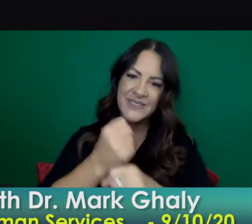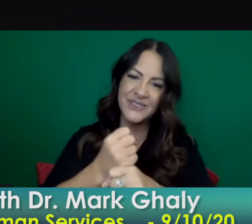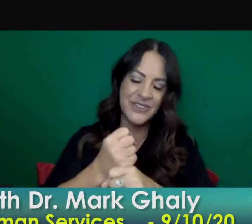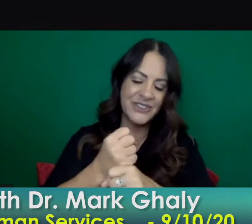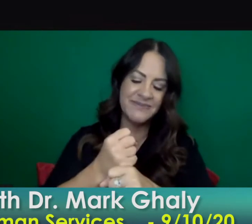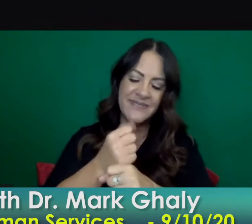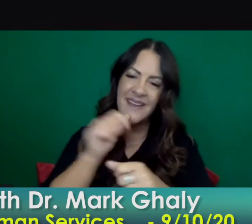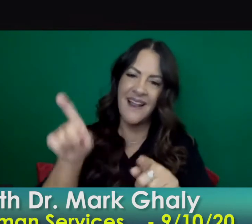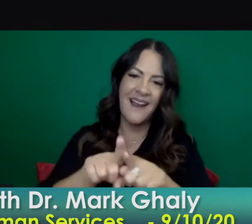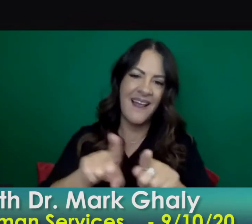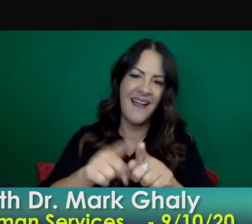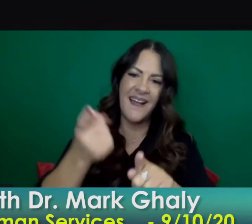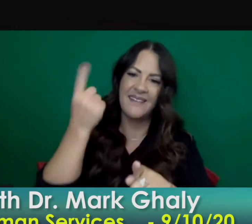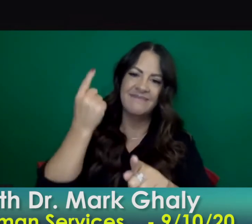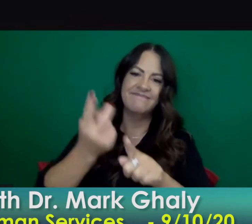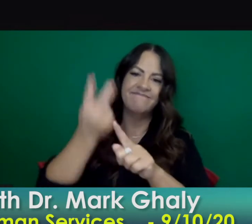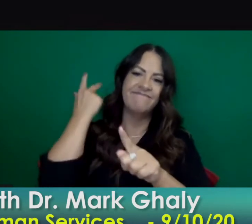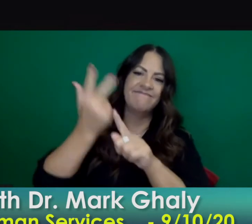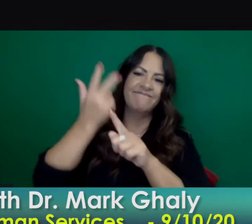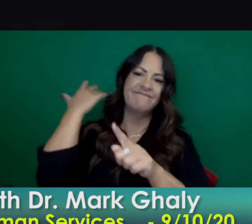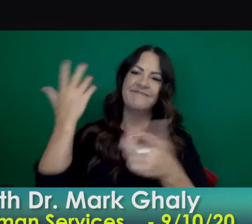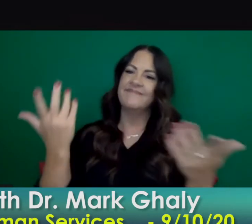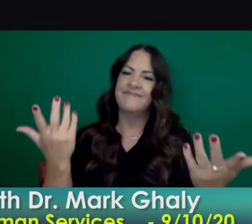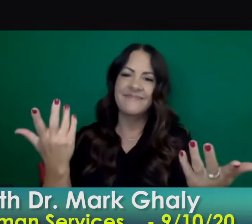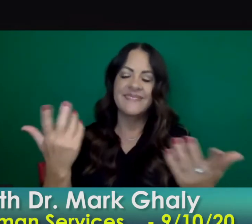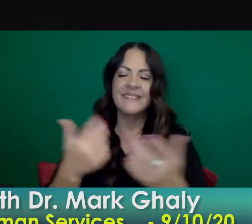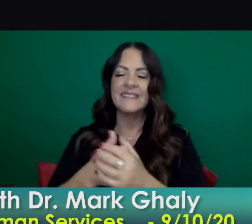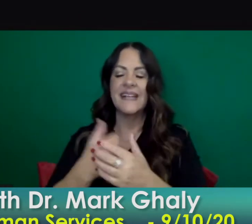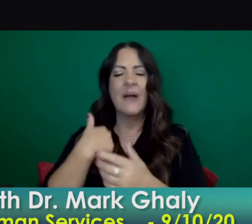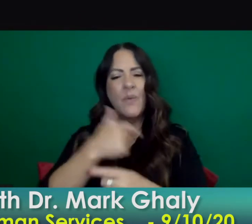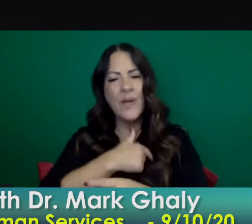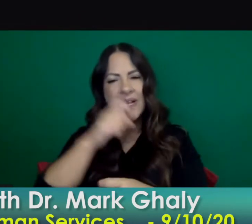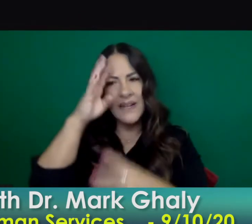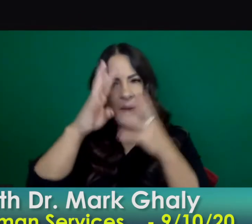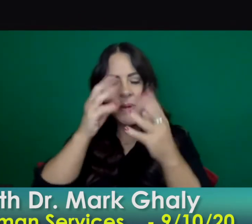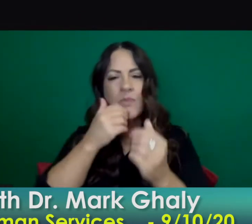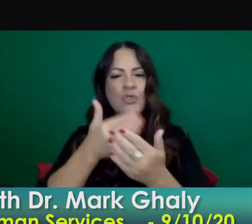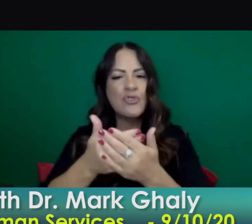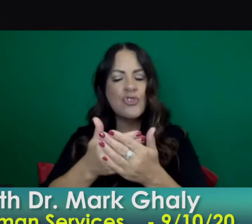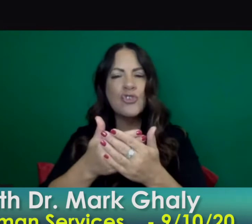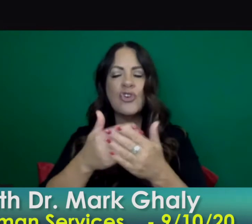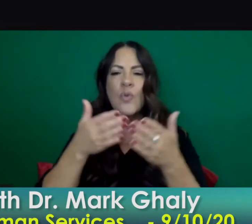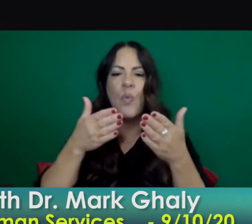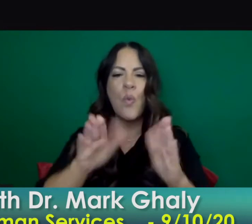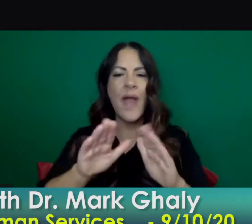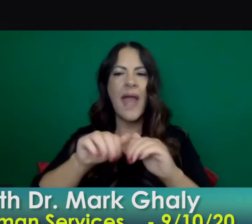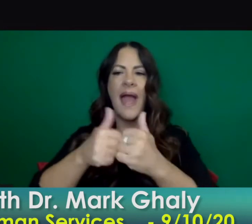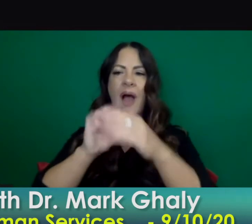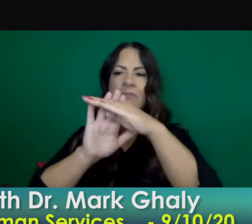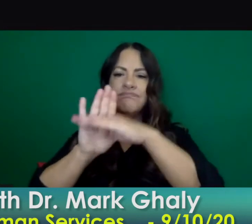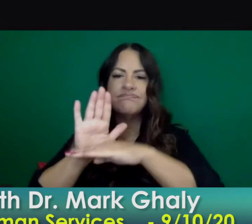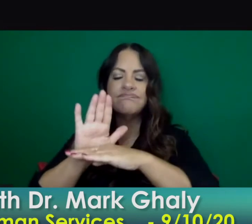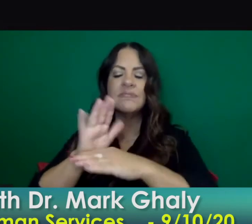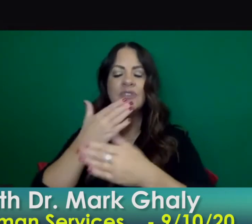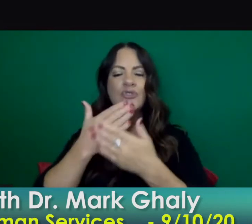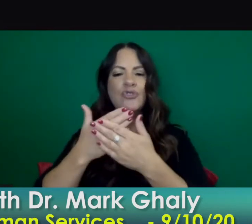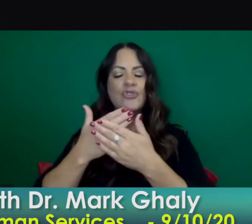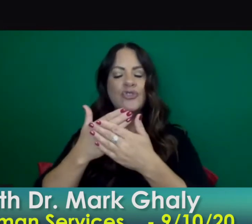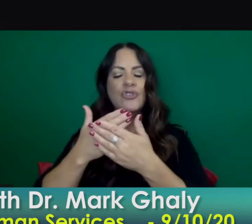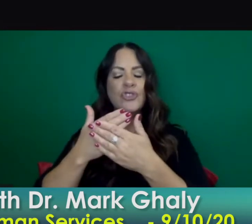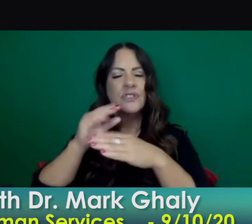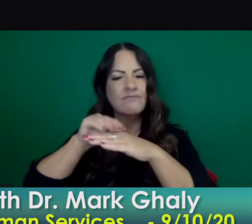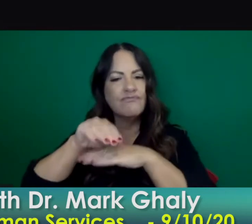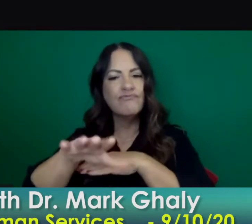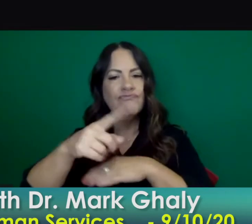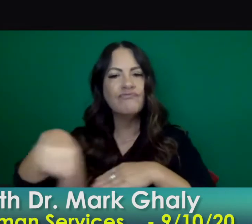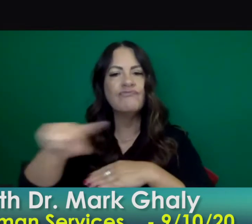at all and i think we're working hard to come up with good clear and consistent guidance while recognizing the important